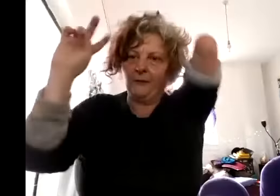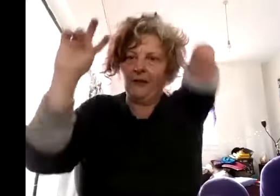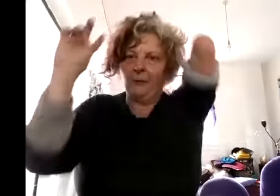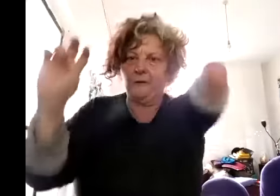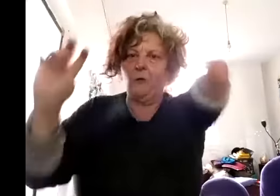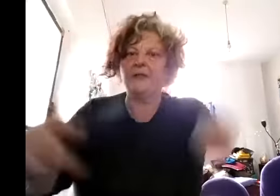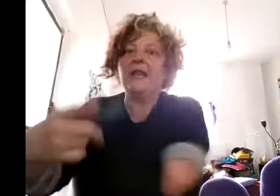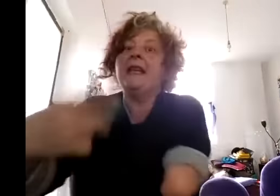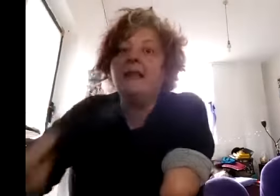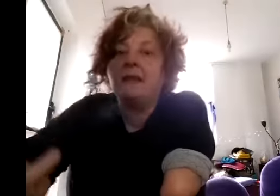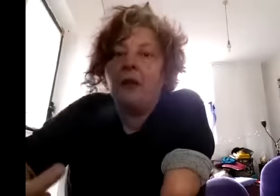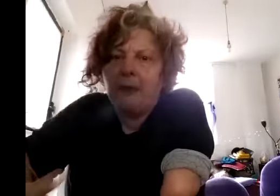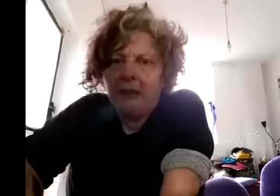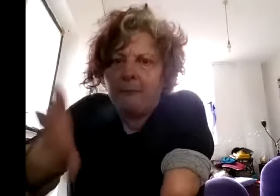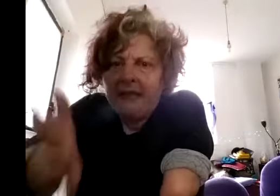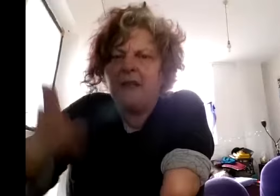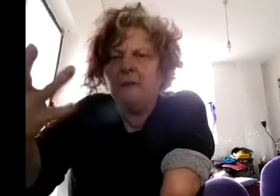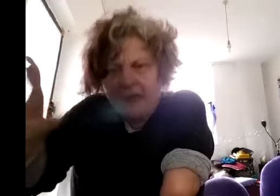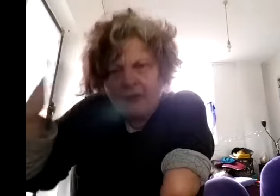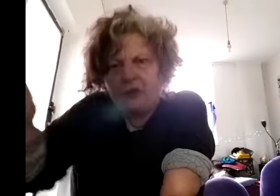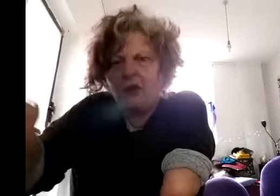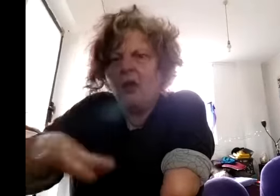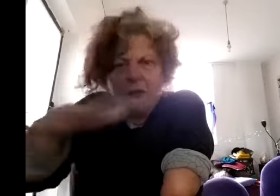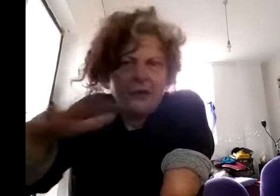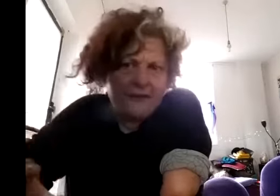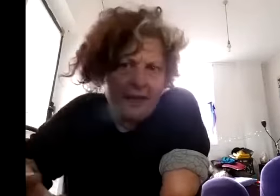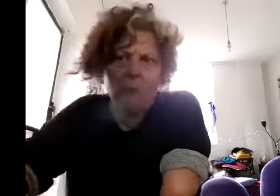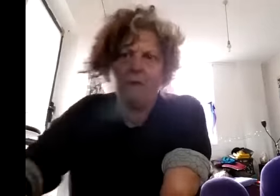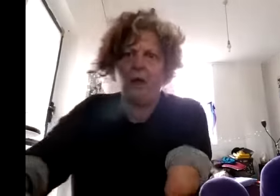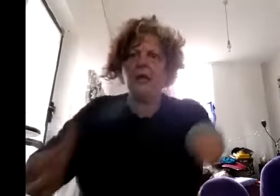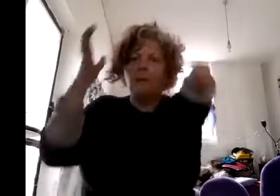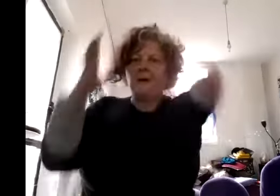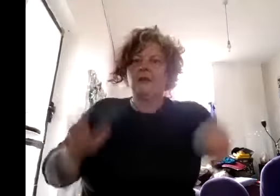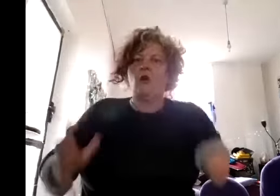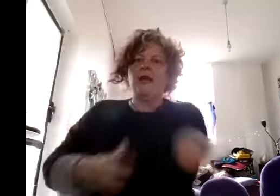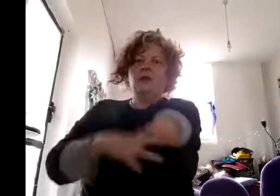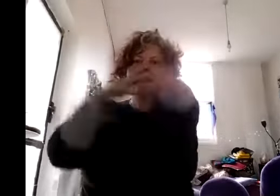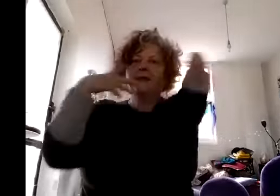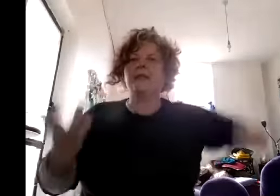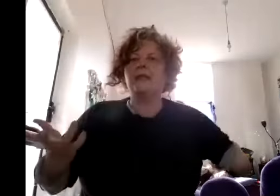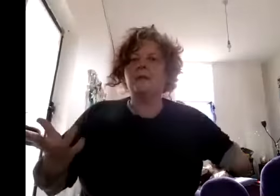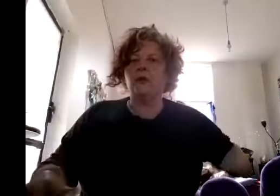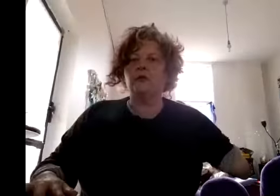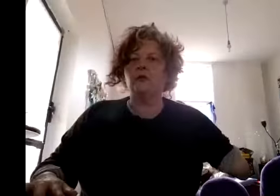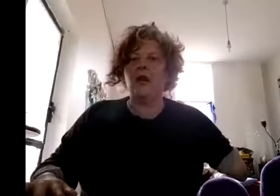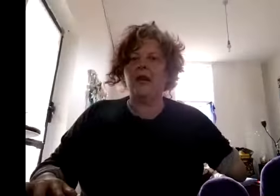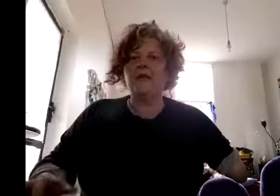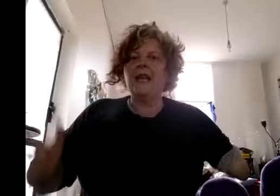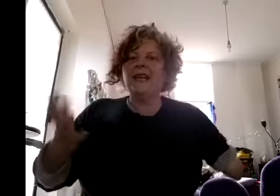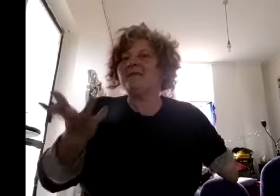performance he's like peter of the lecture might not have his name quite right but the guy who does those inspirational raves yeah i've